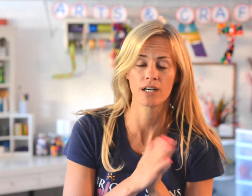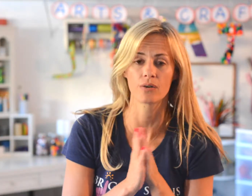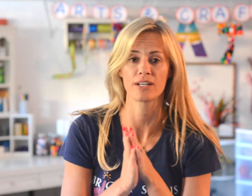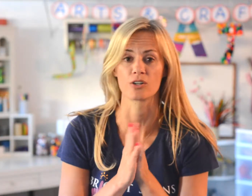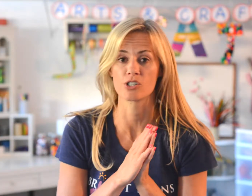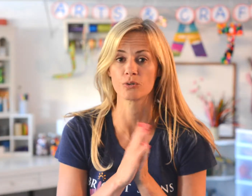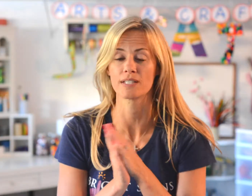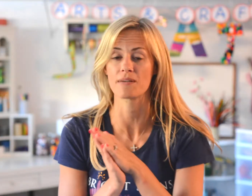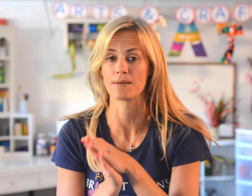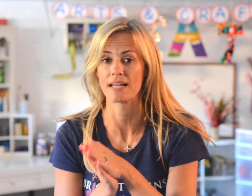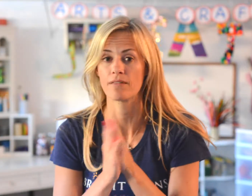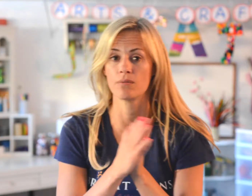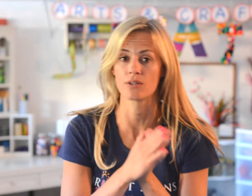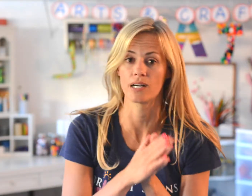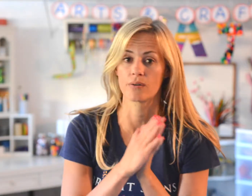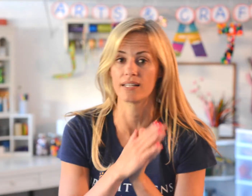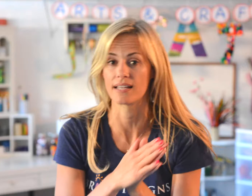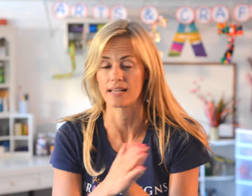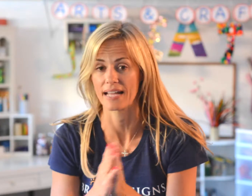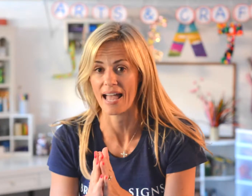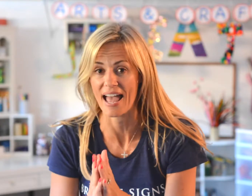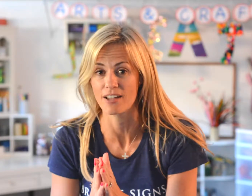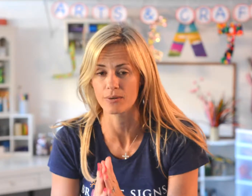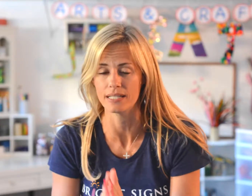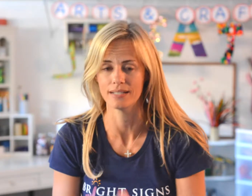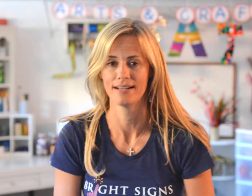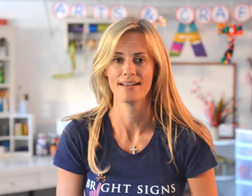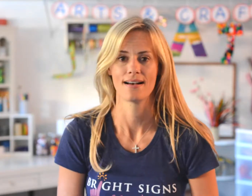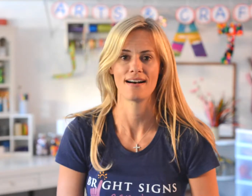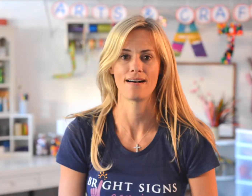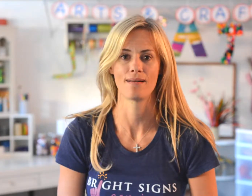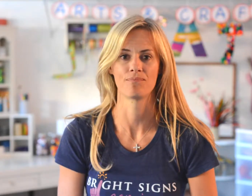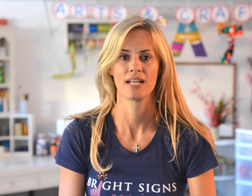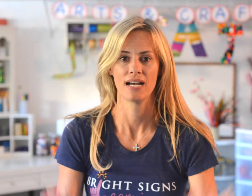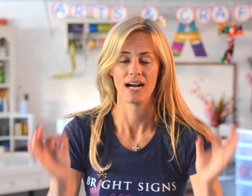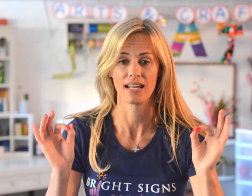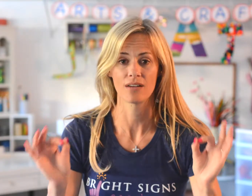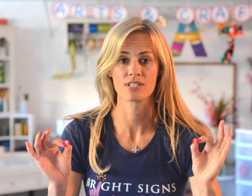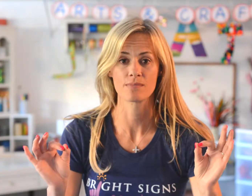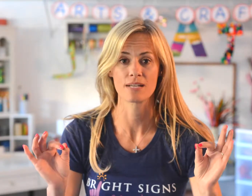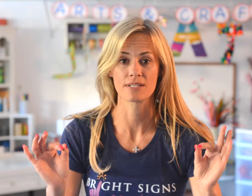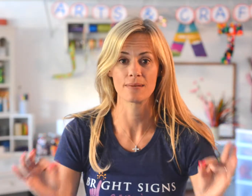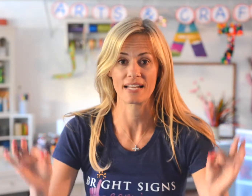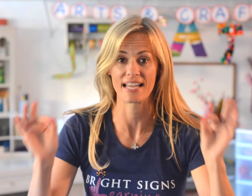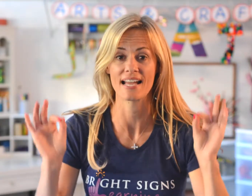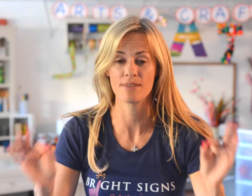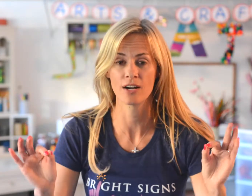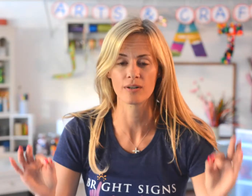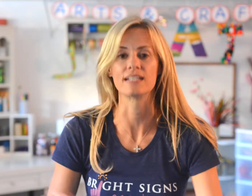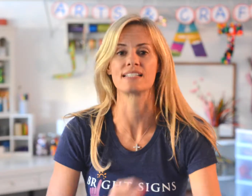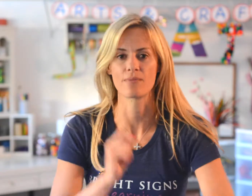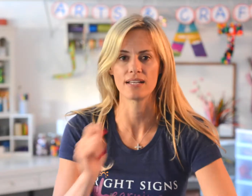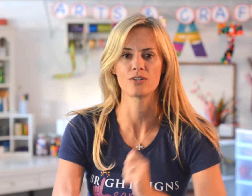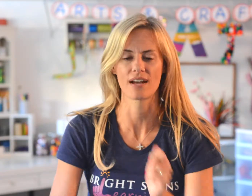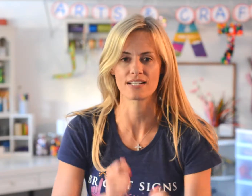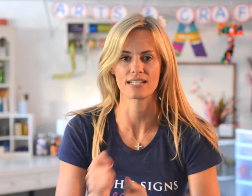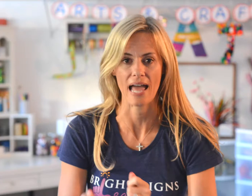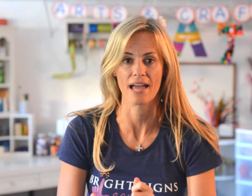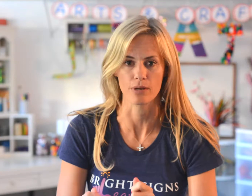hungry or children that become angry when they're hungry and they get hangry. I love when someone's able to tell me, like, hey, I'm hungry because then we don't have to get to the hangry